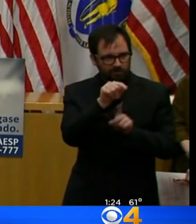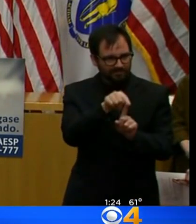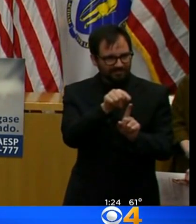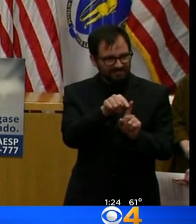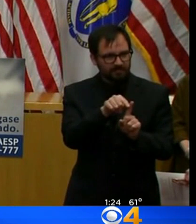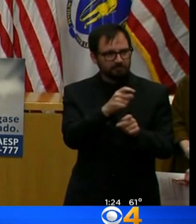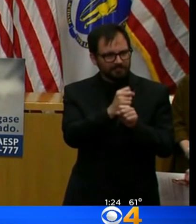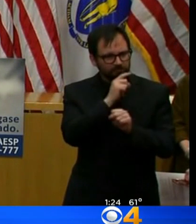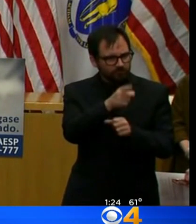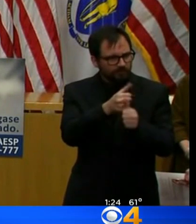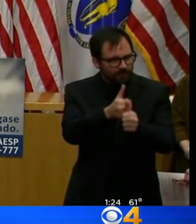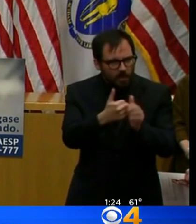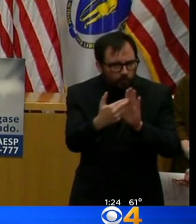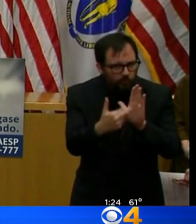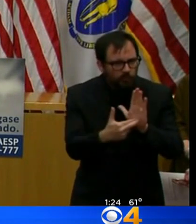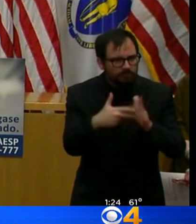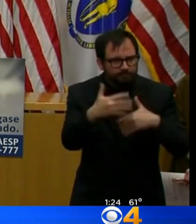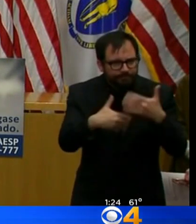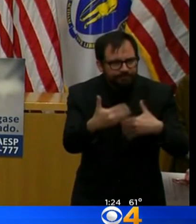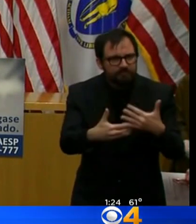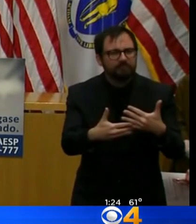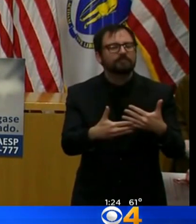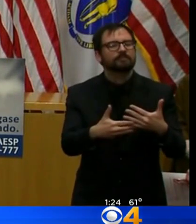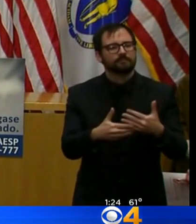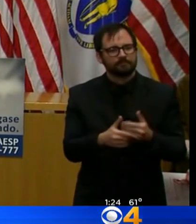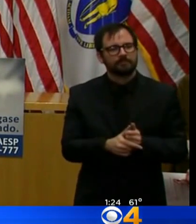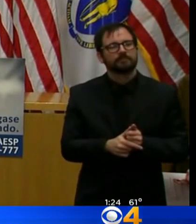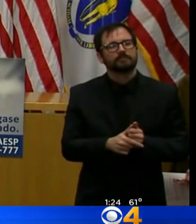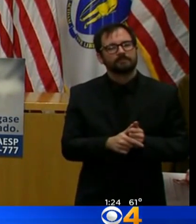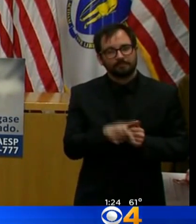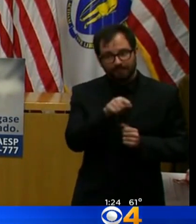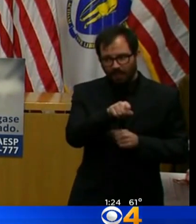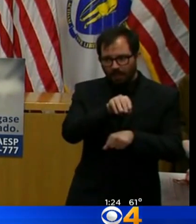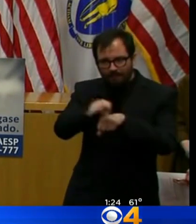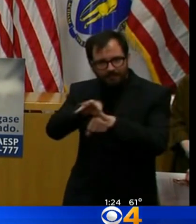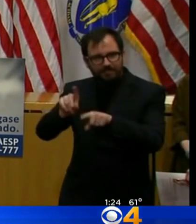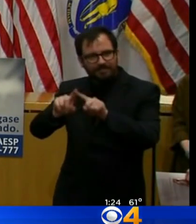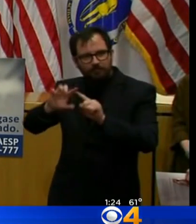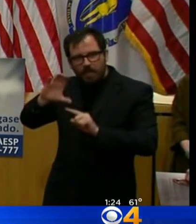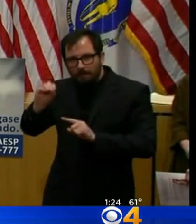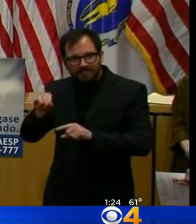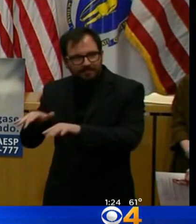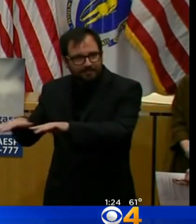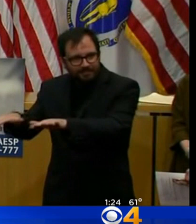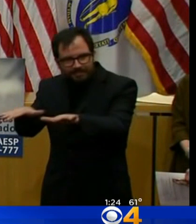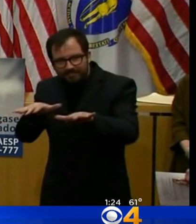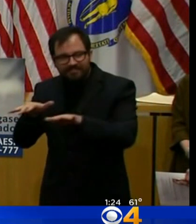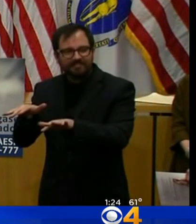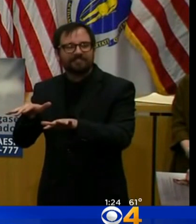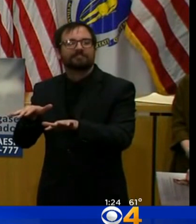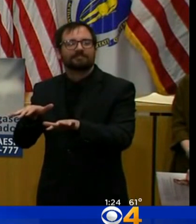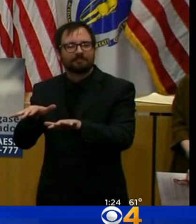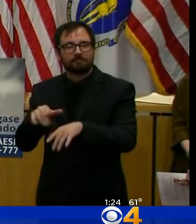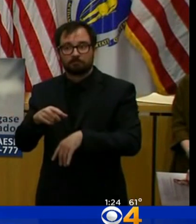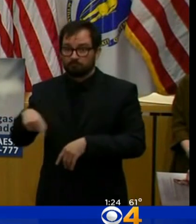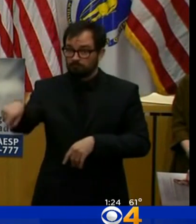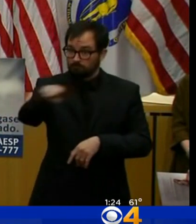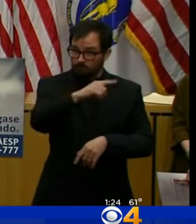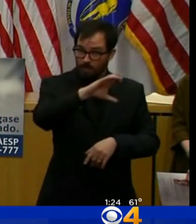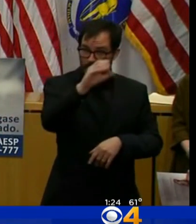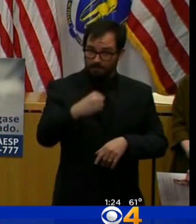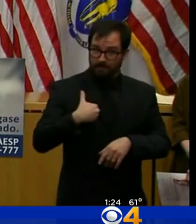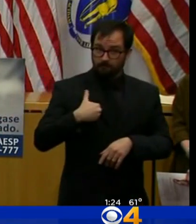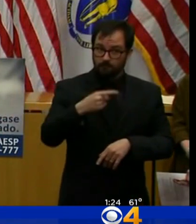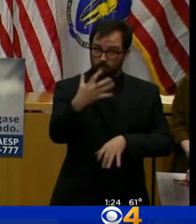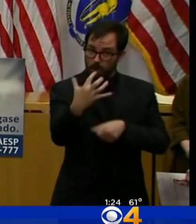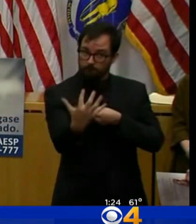to support this effort and to request funding to adapt your operations, please visit masstech.org slash m